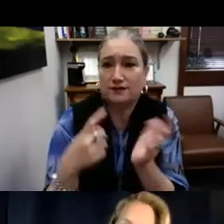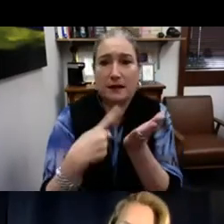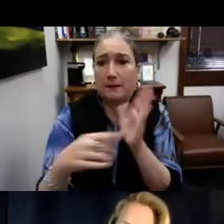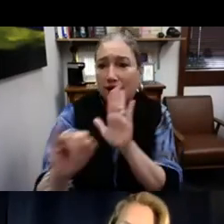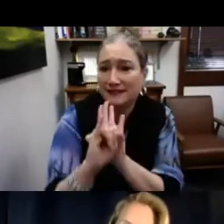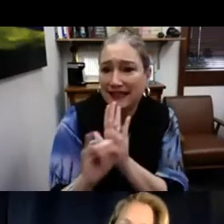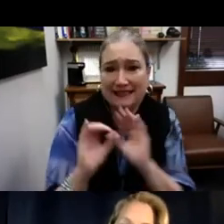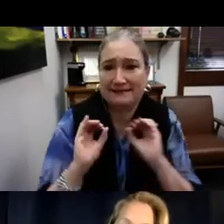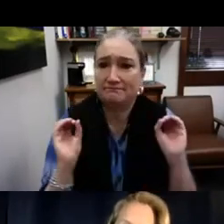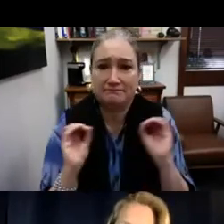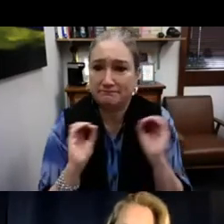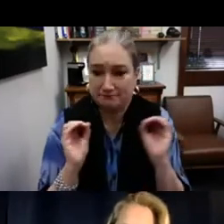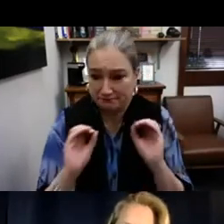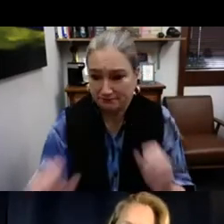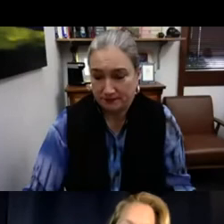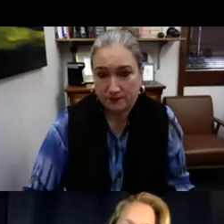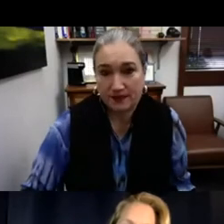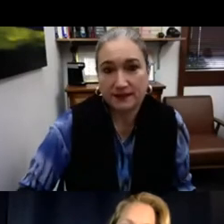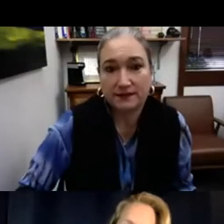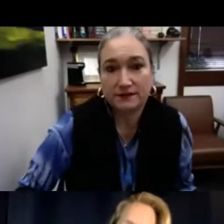about language or culture.